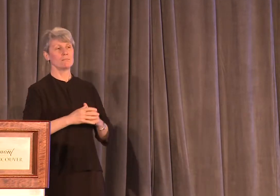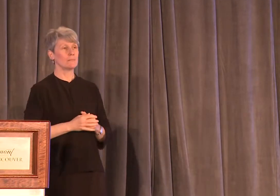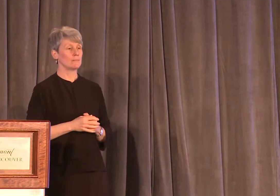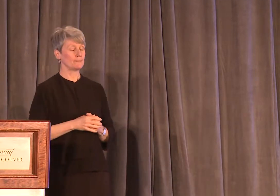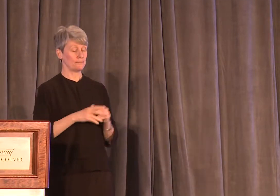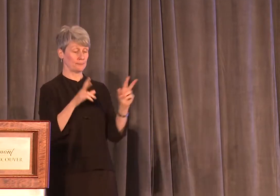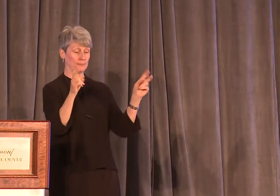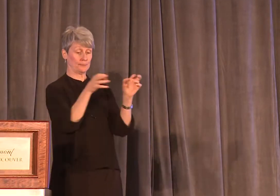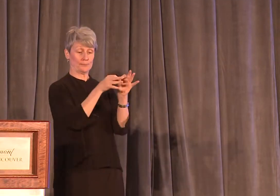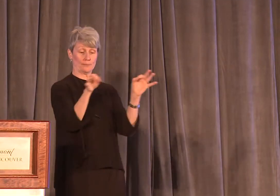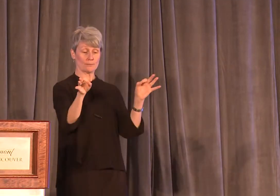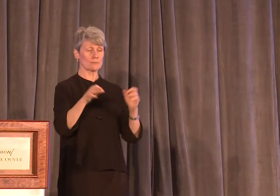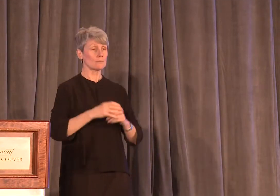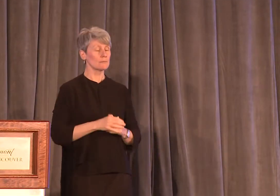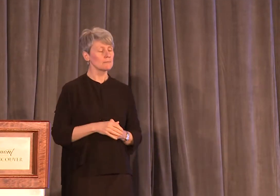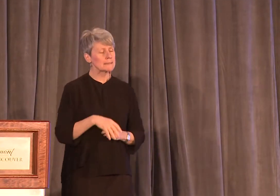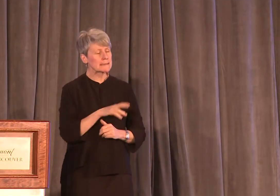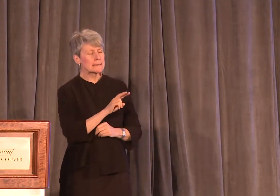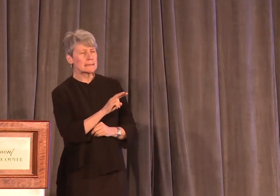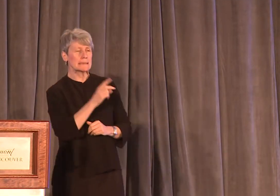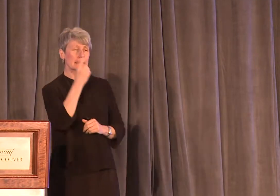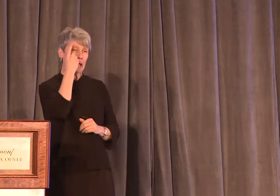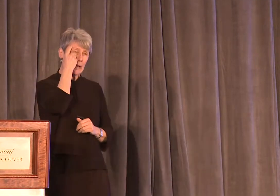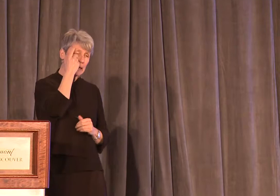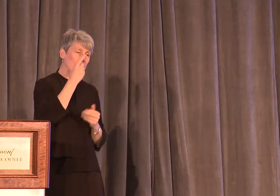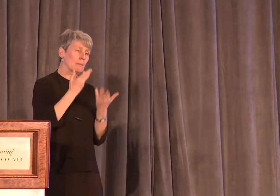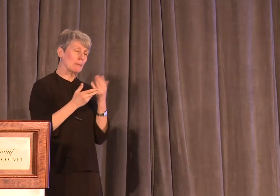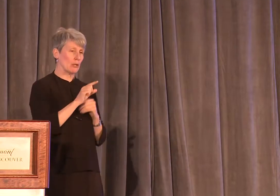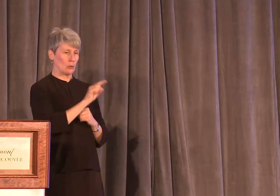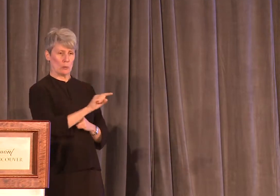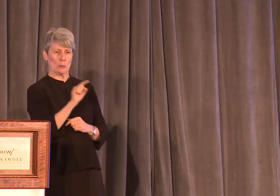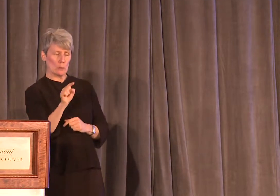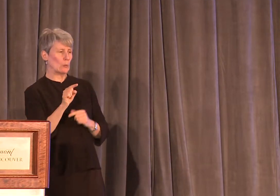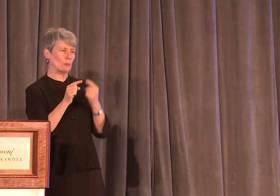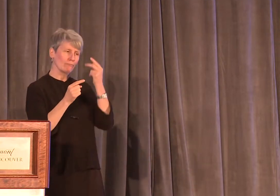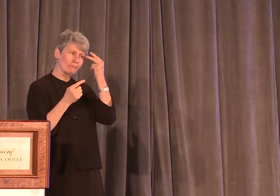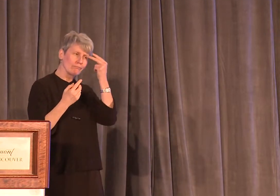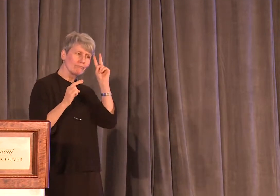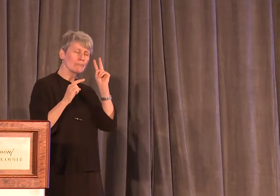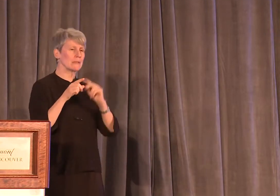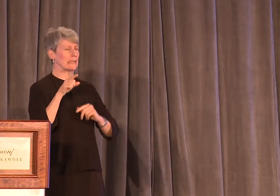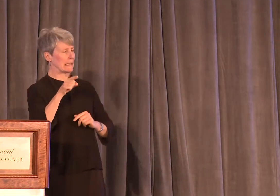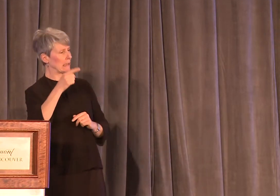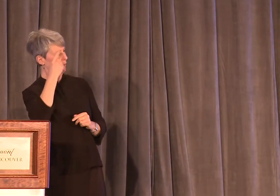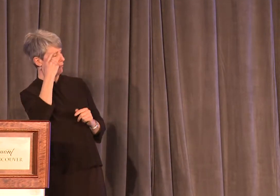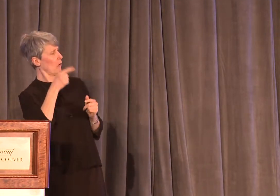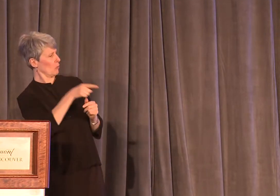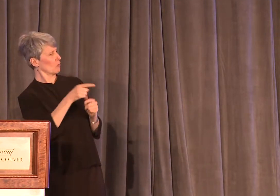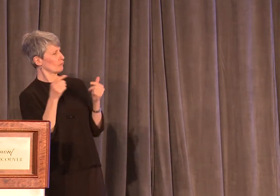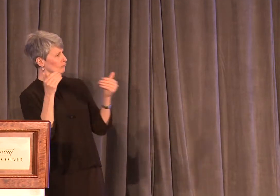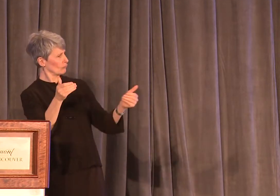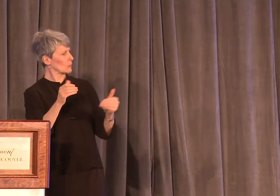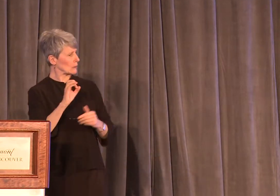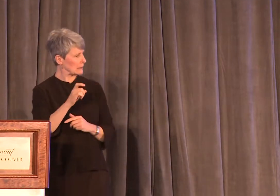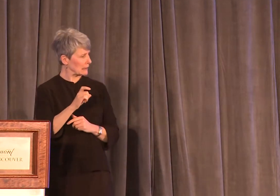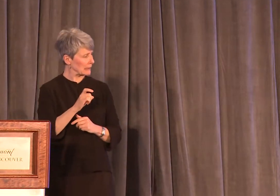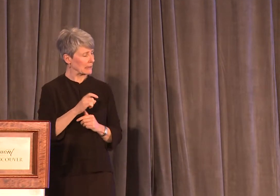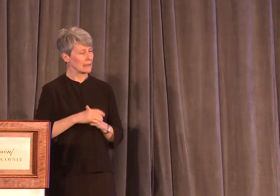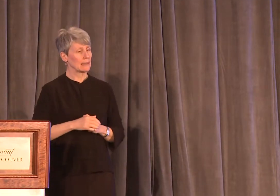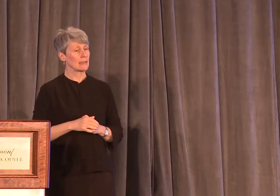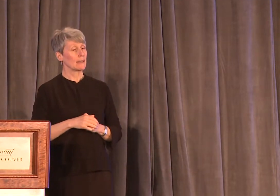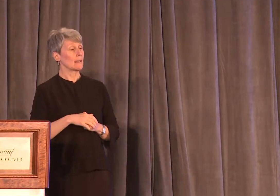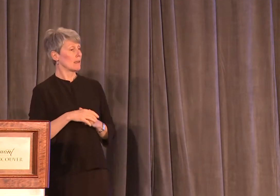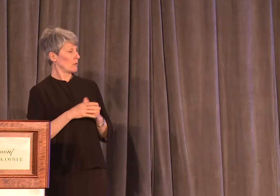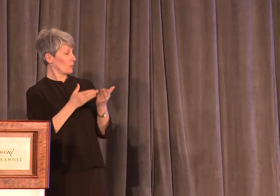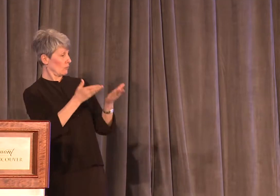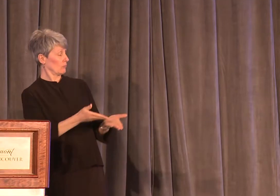Quote, I think there may have been a misunderstanding on his end, believing that there was consent. A person who was